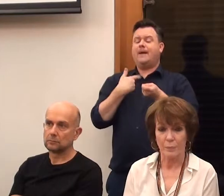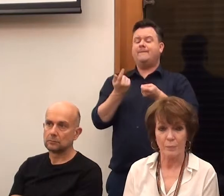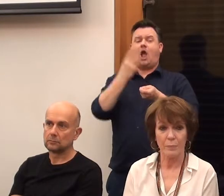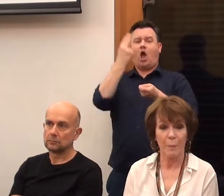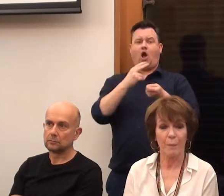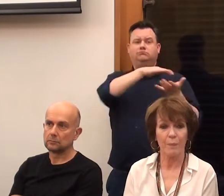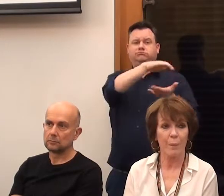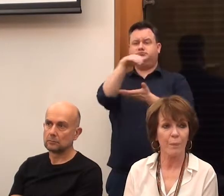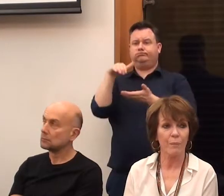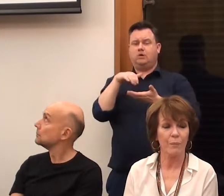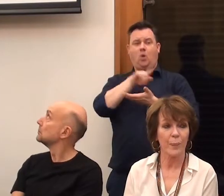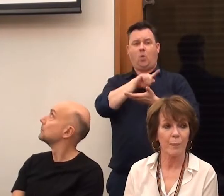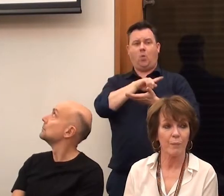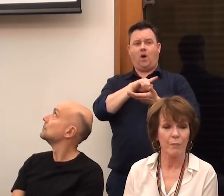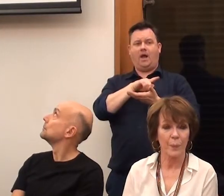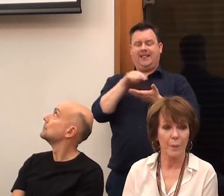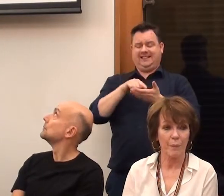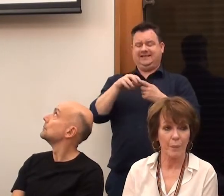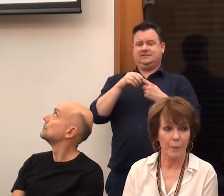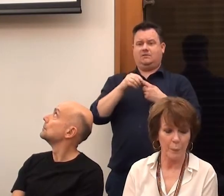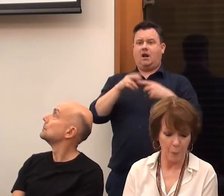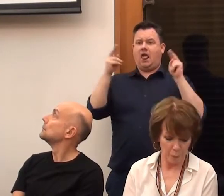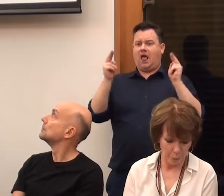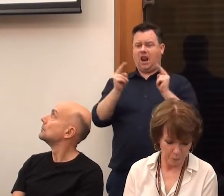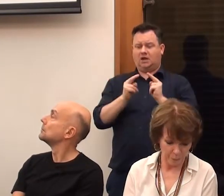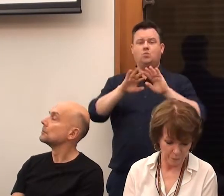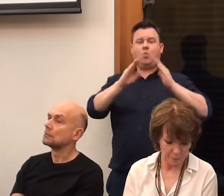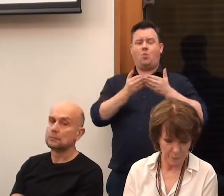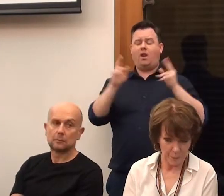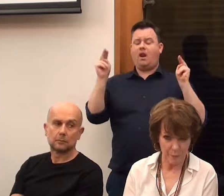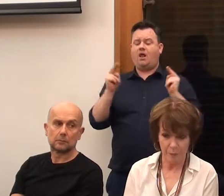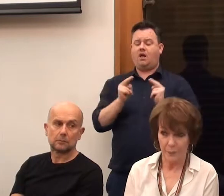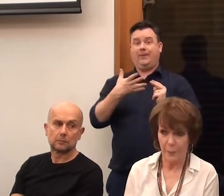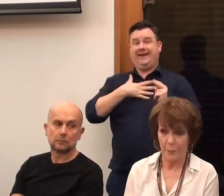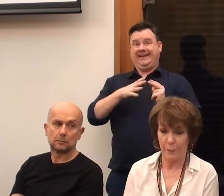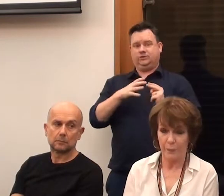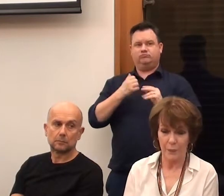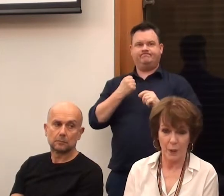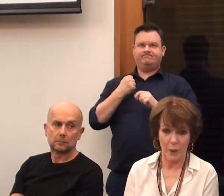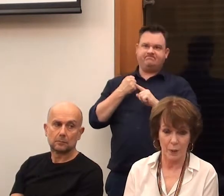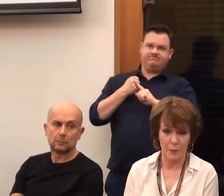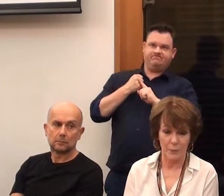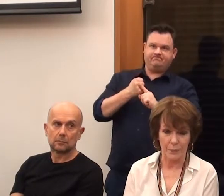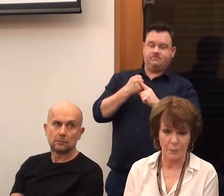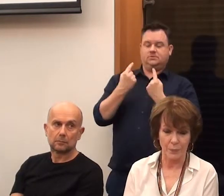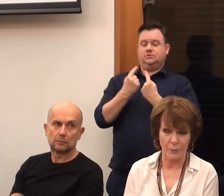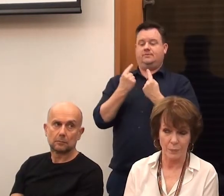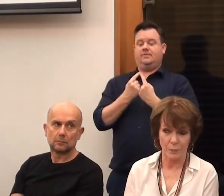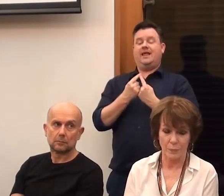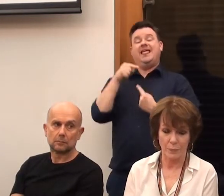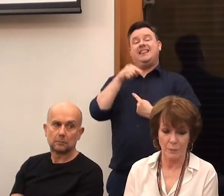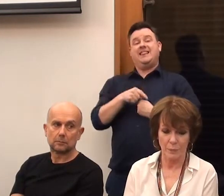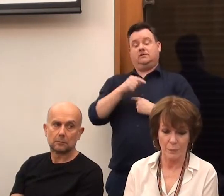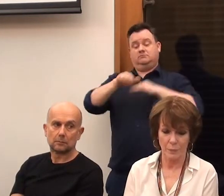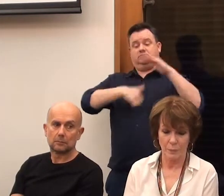because disabled artists would die in, the world was being lost, and we needed to do something. And that's something that became NDACA,